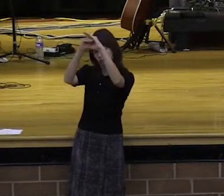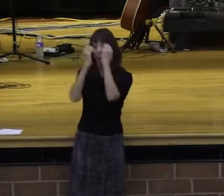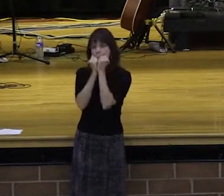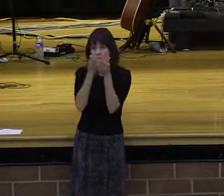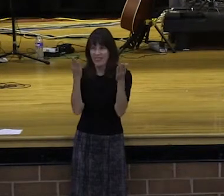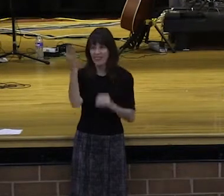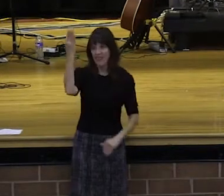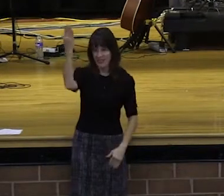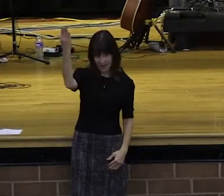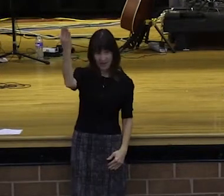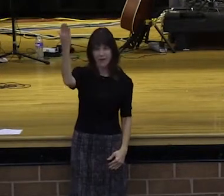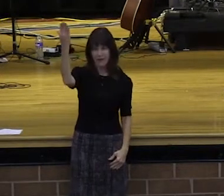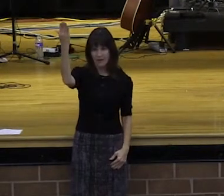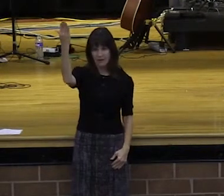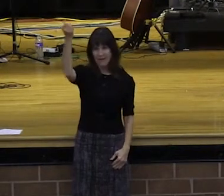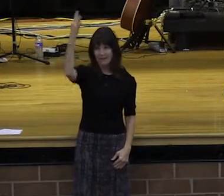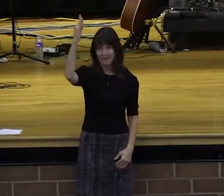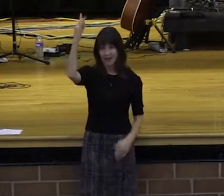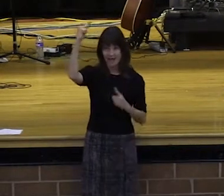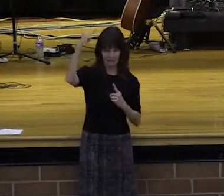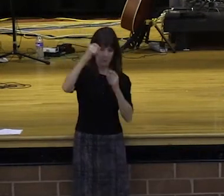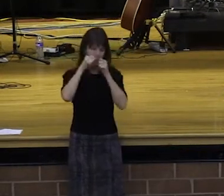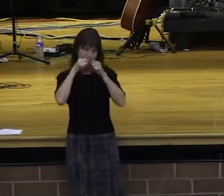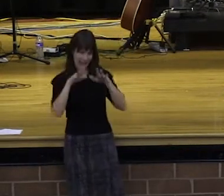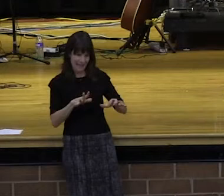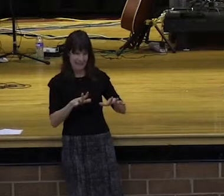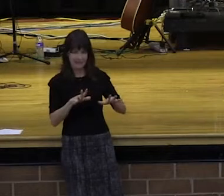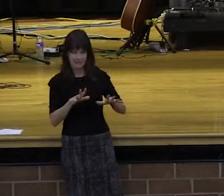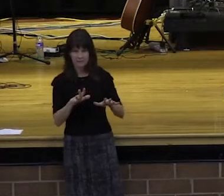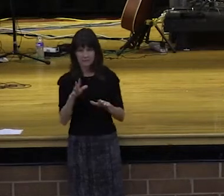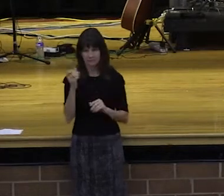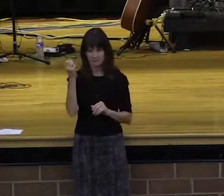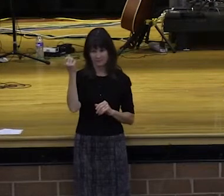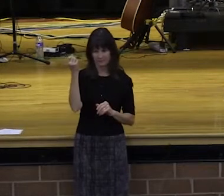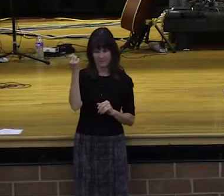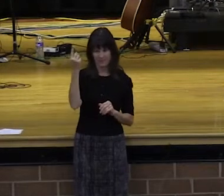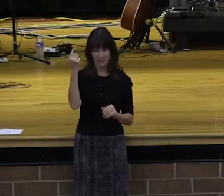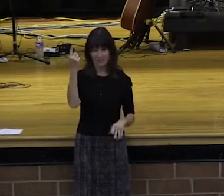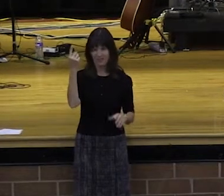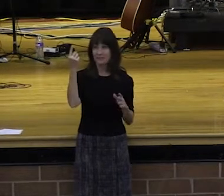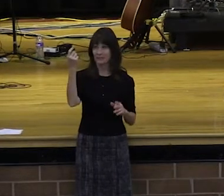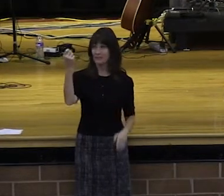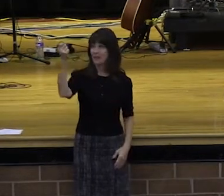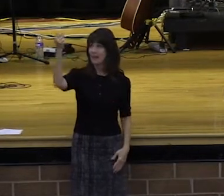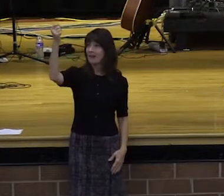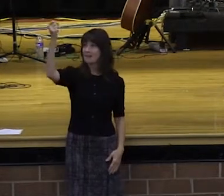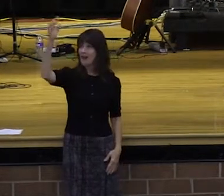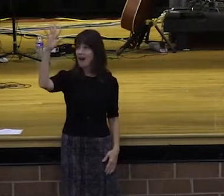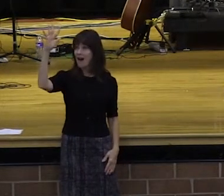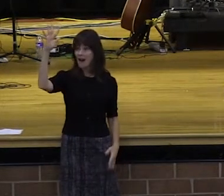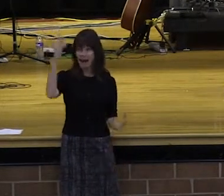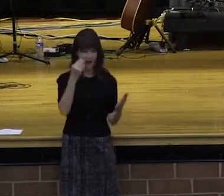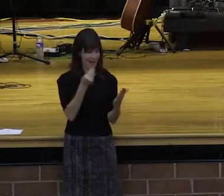devoted to the one and despise the other. But then it goes on and says, listen to this. You cannot serve God and wealth.